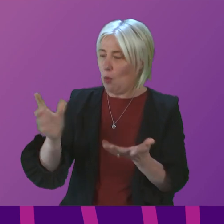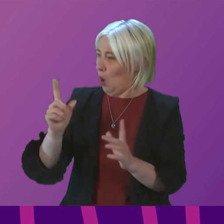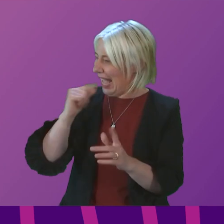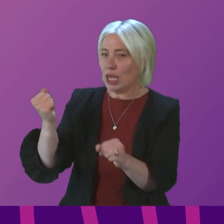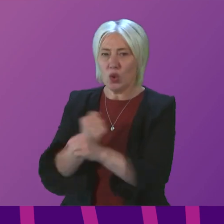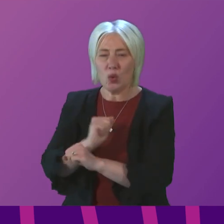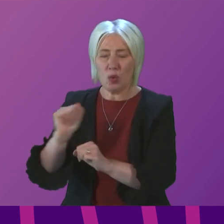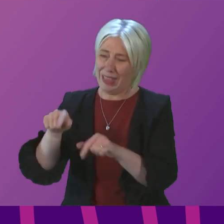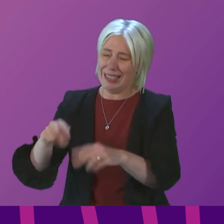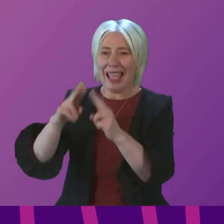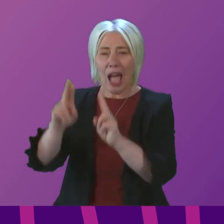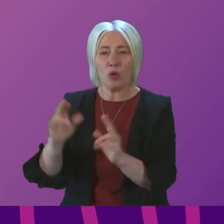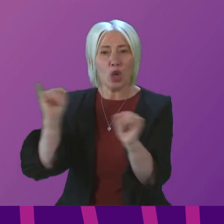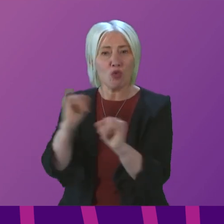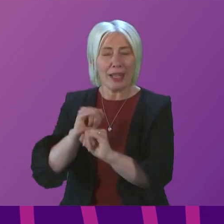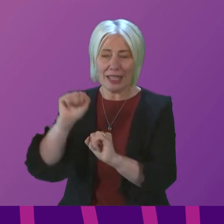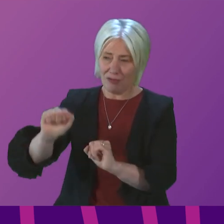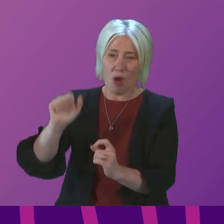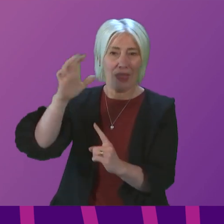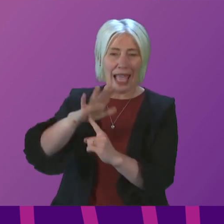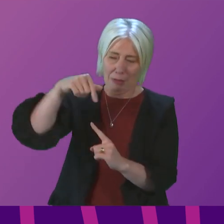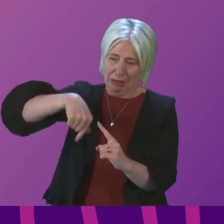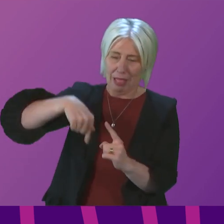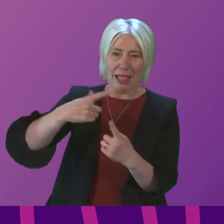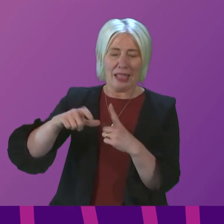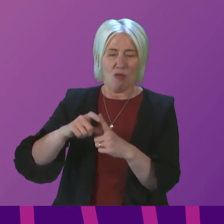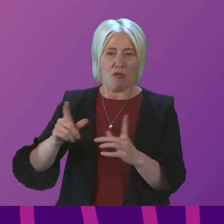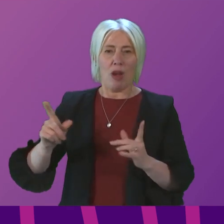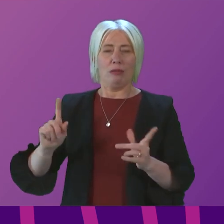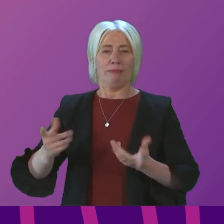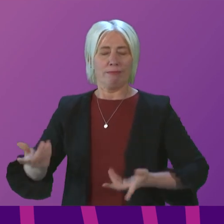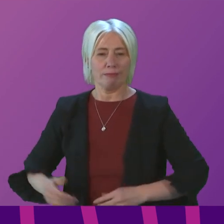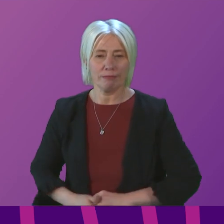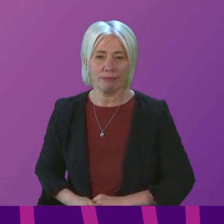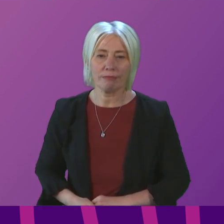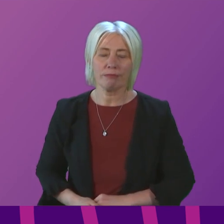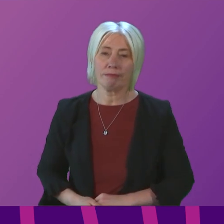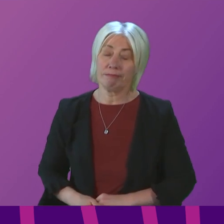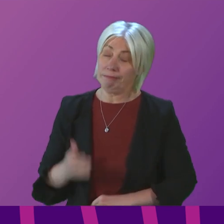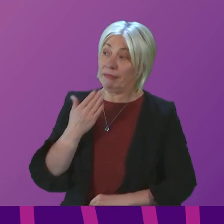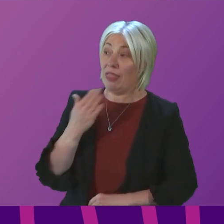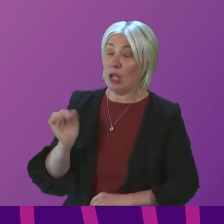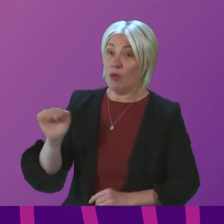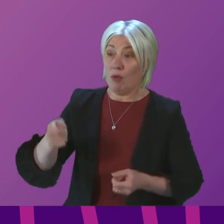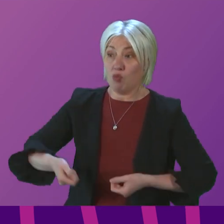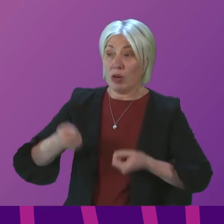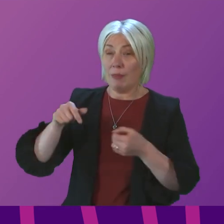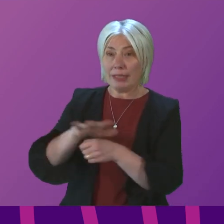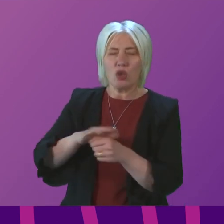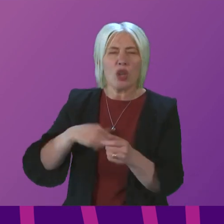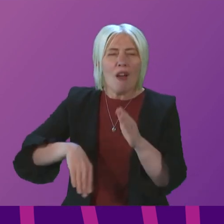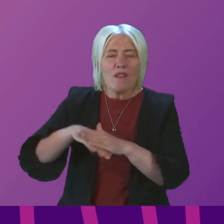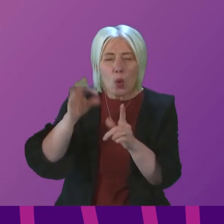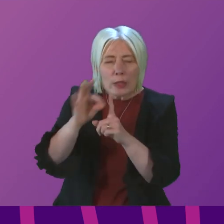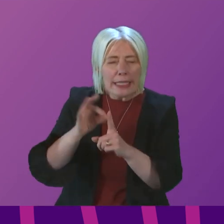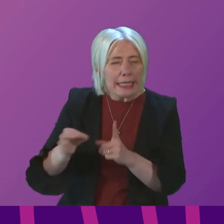on the housing crisis facing our capital city? First Minister. I thank Sarah Boyack for raising this case. I do not know all